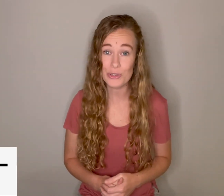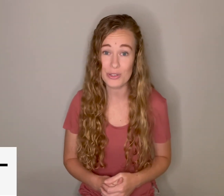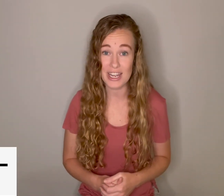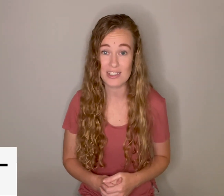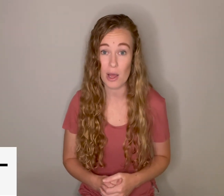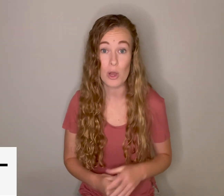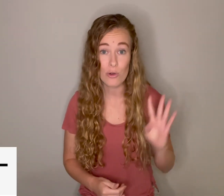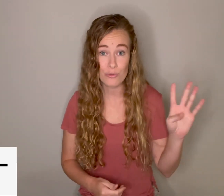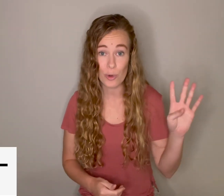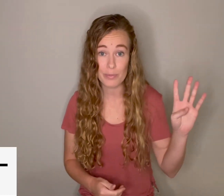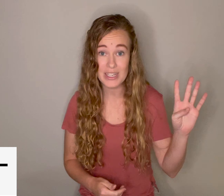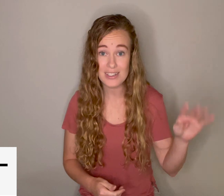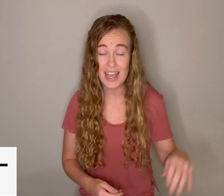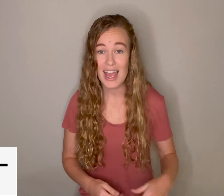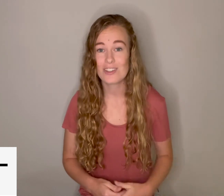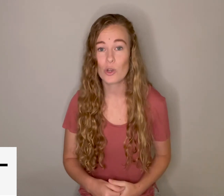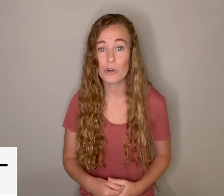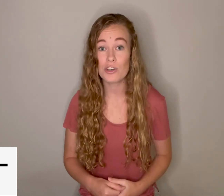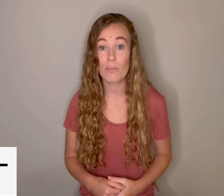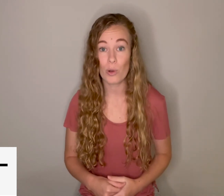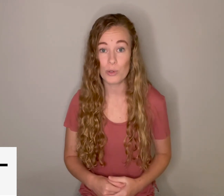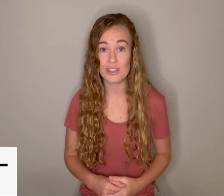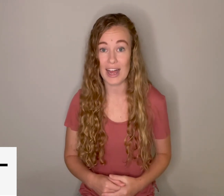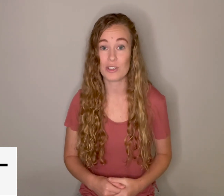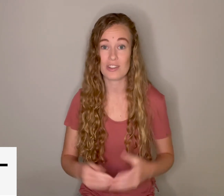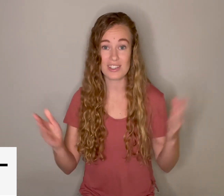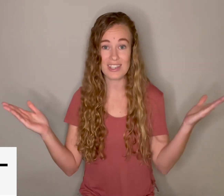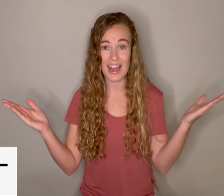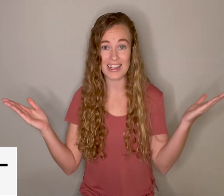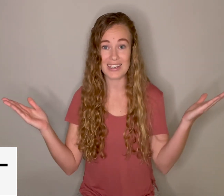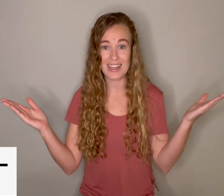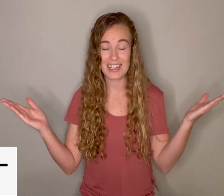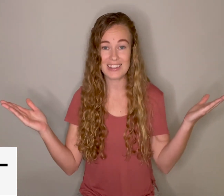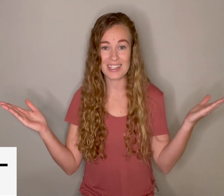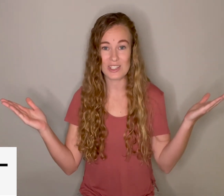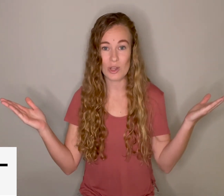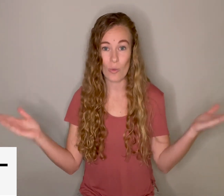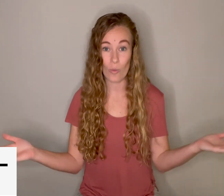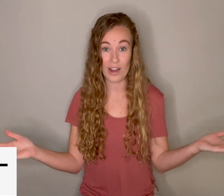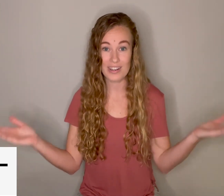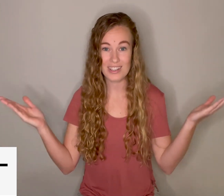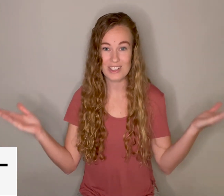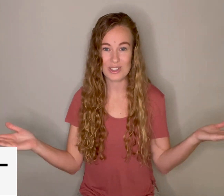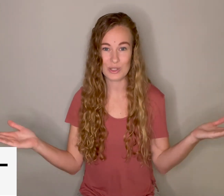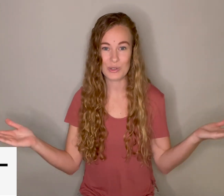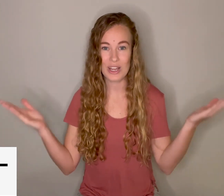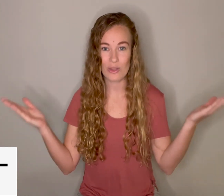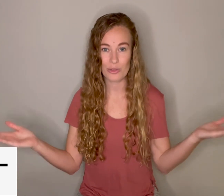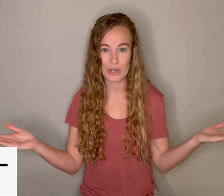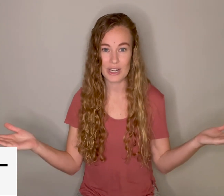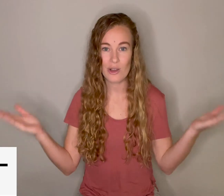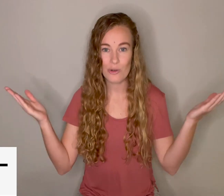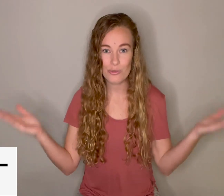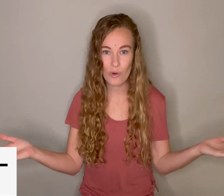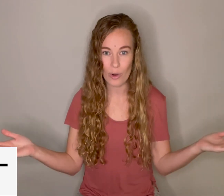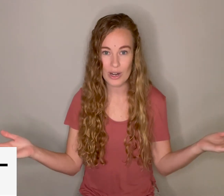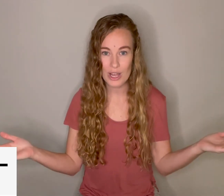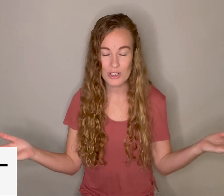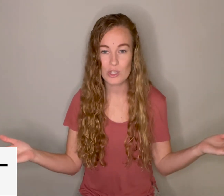takes up four beats, and so we're going to pulse out to the side like this. One, two, three, four, so that we